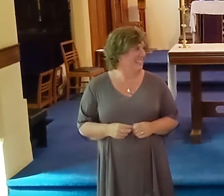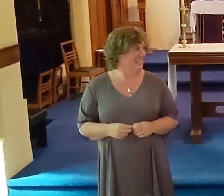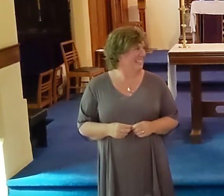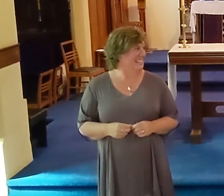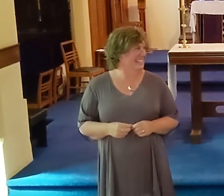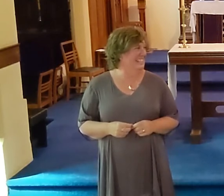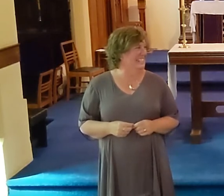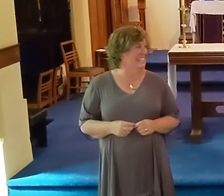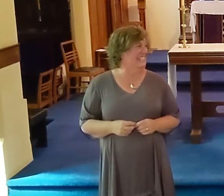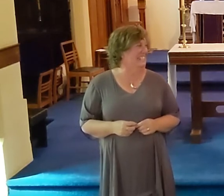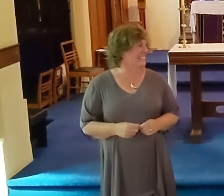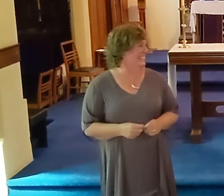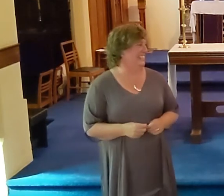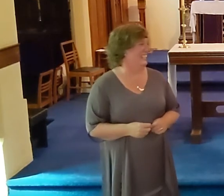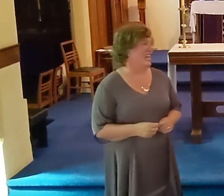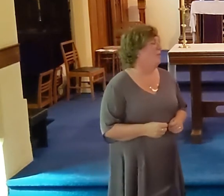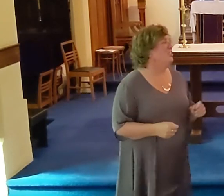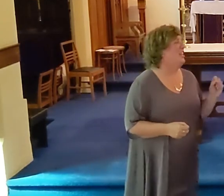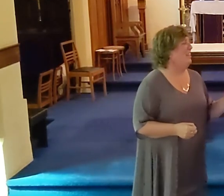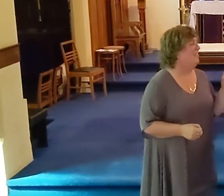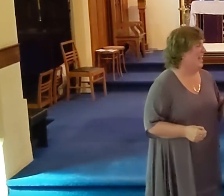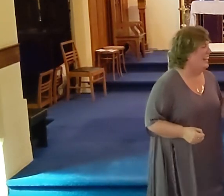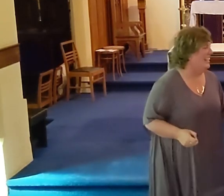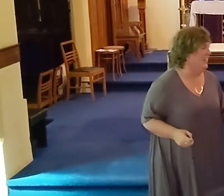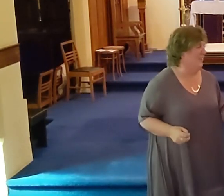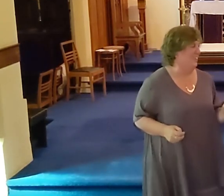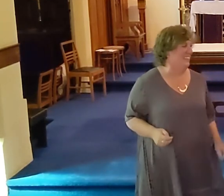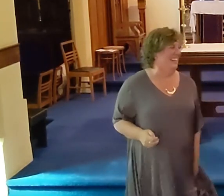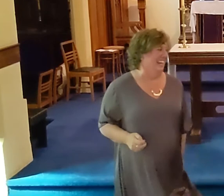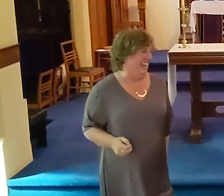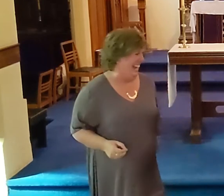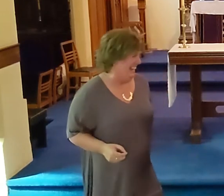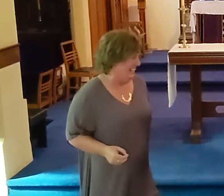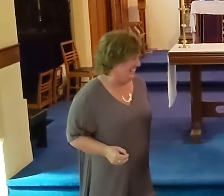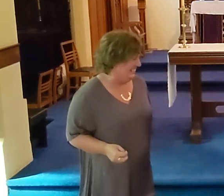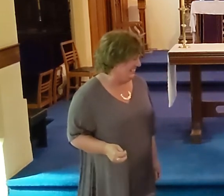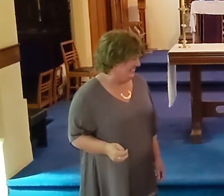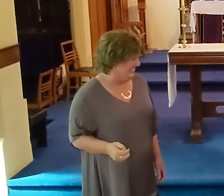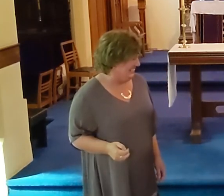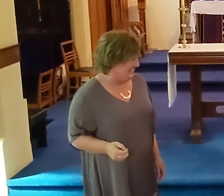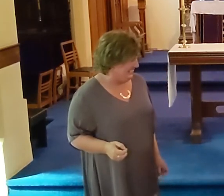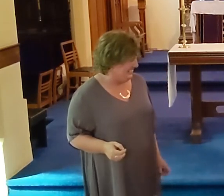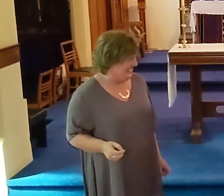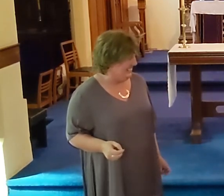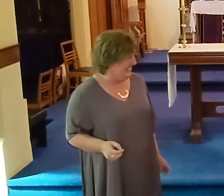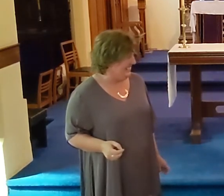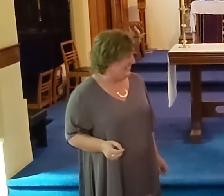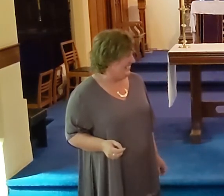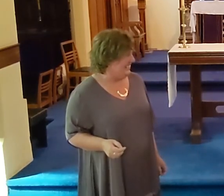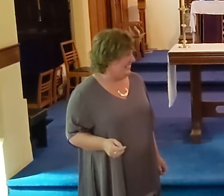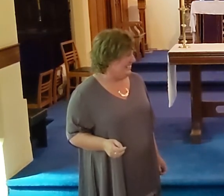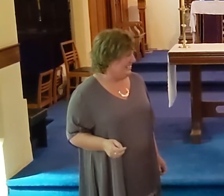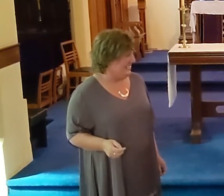them past their prime. And then... They were just very good. yeah, yeah, so these little old fellas, the